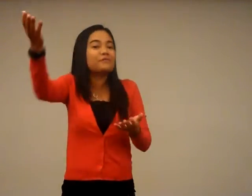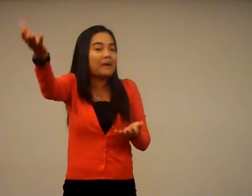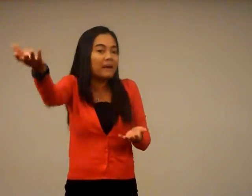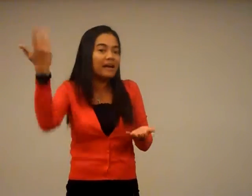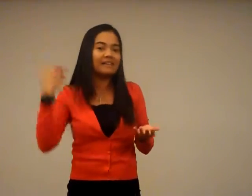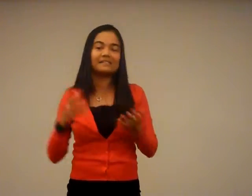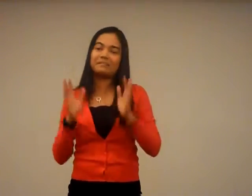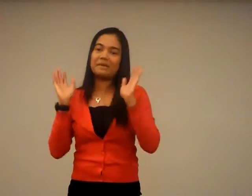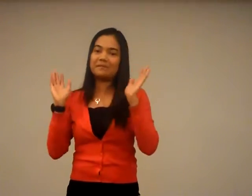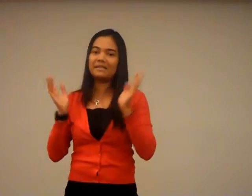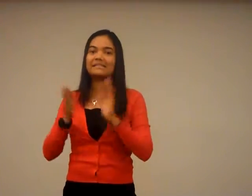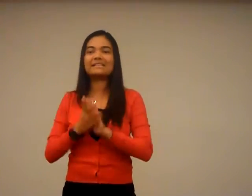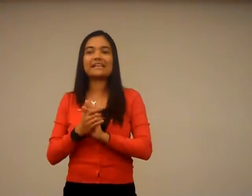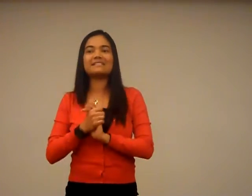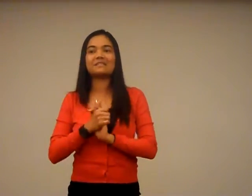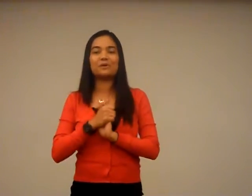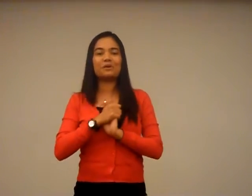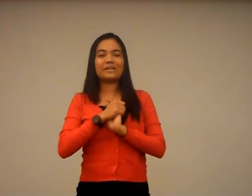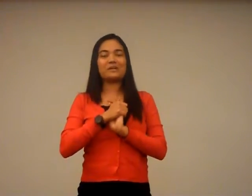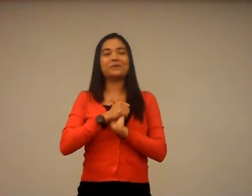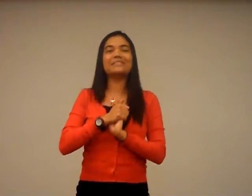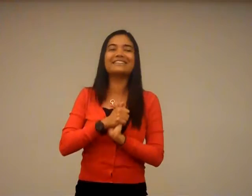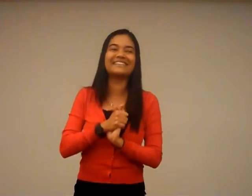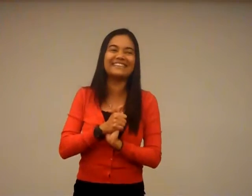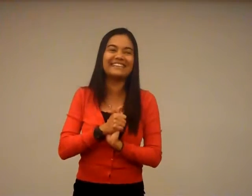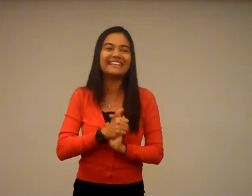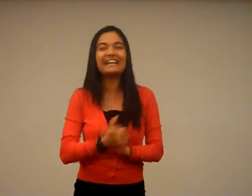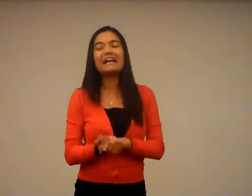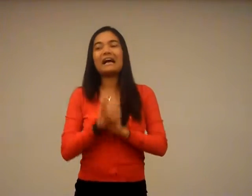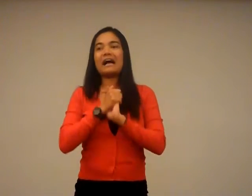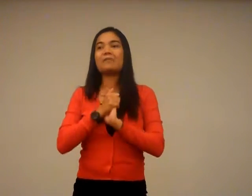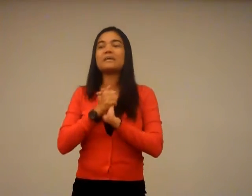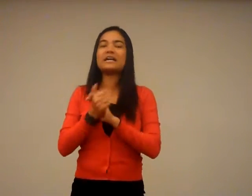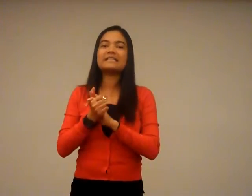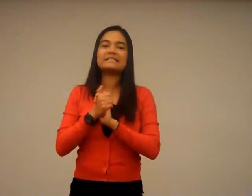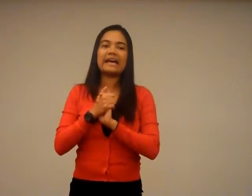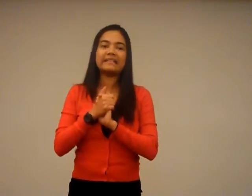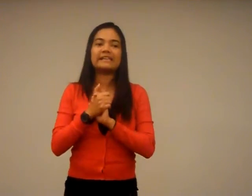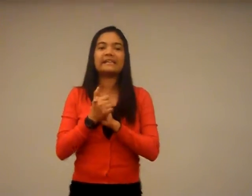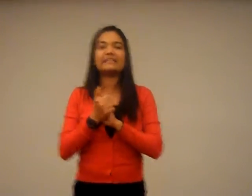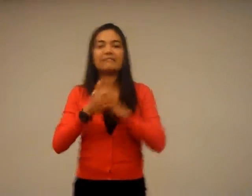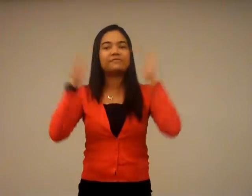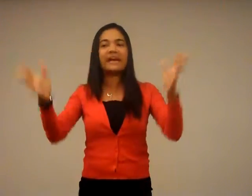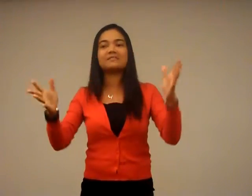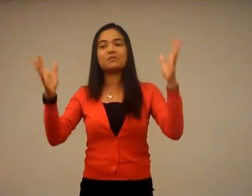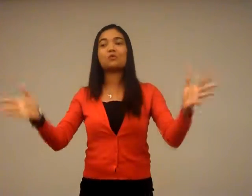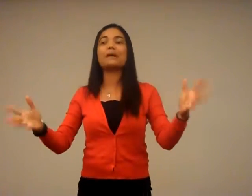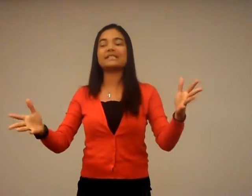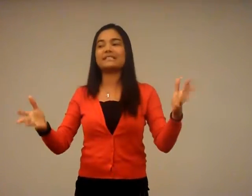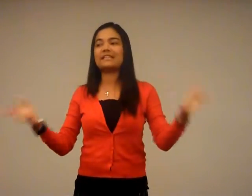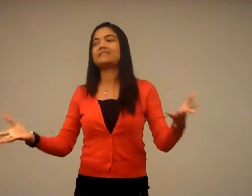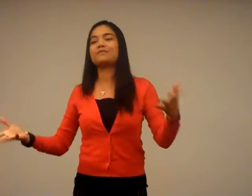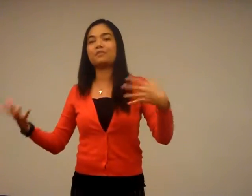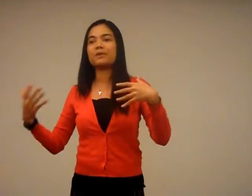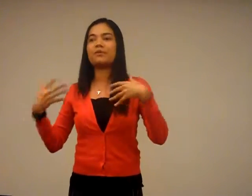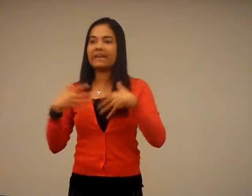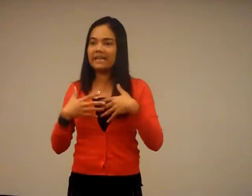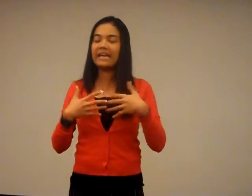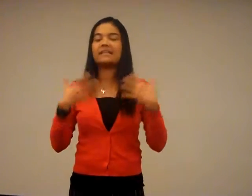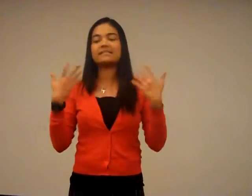with Emma, maybe they can just go on their own. Because I think they've done so much things for me already and